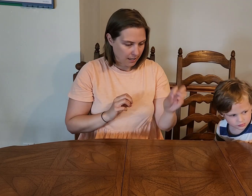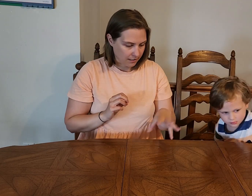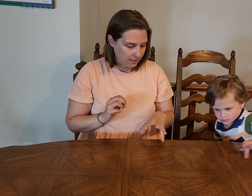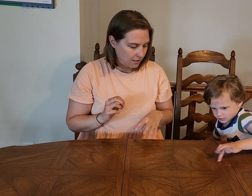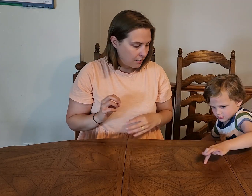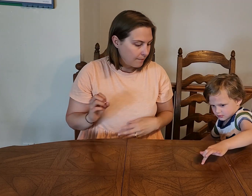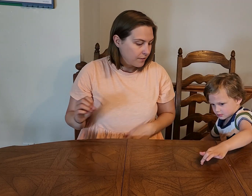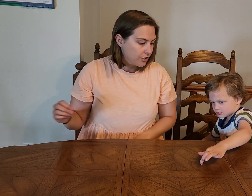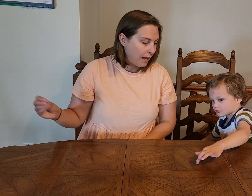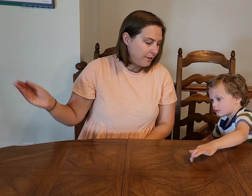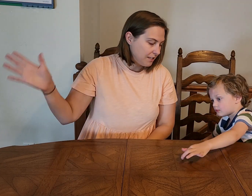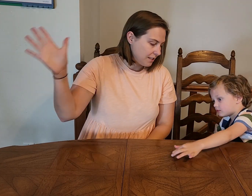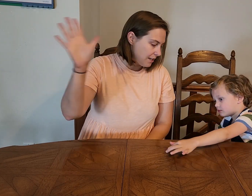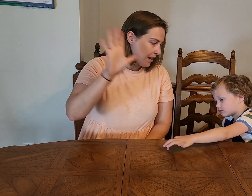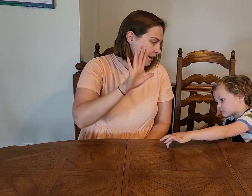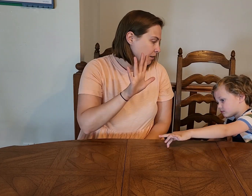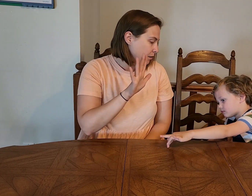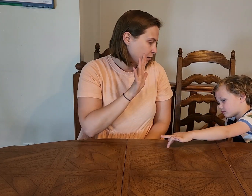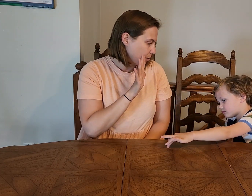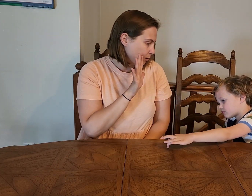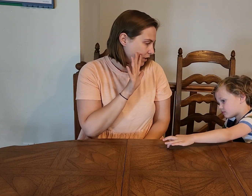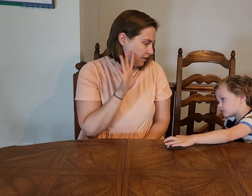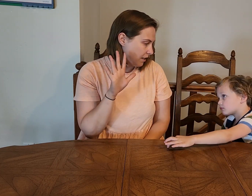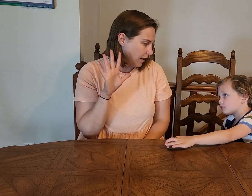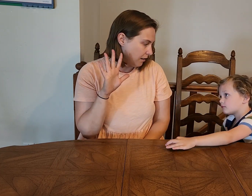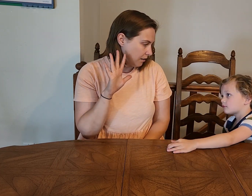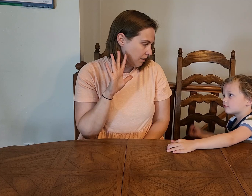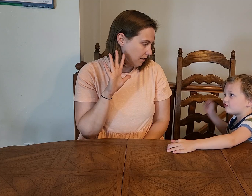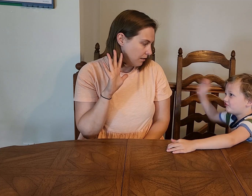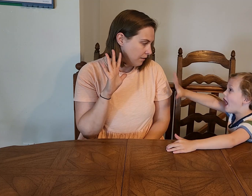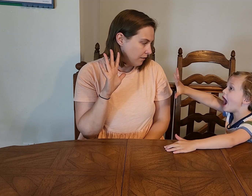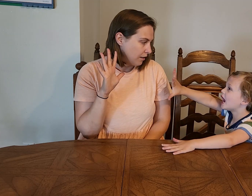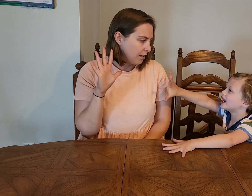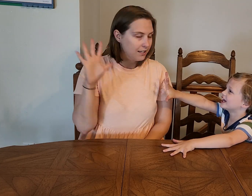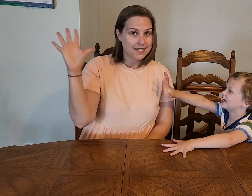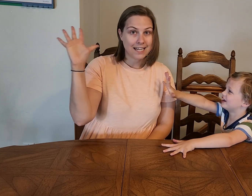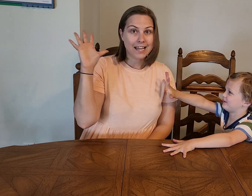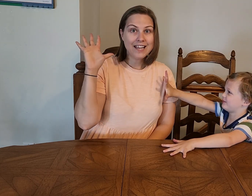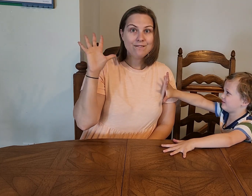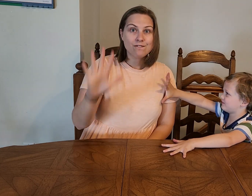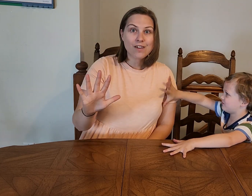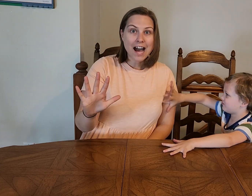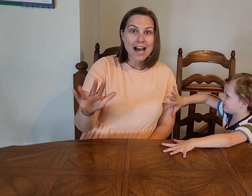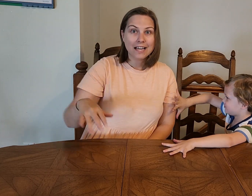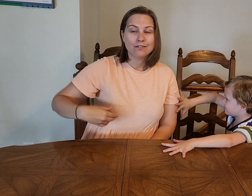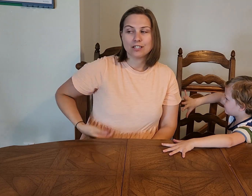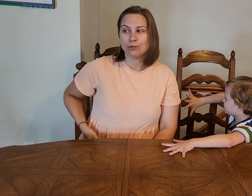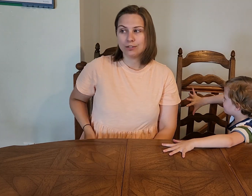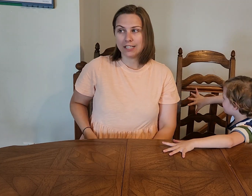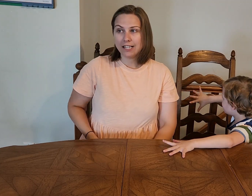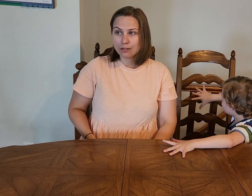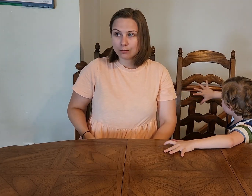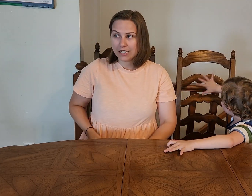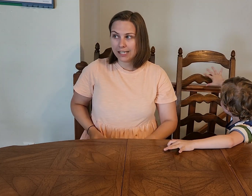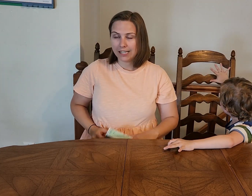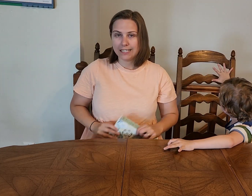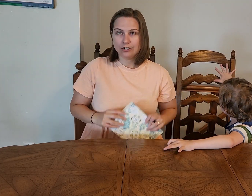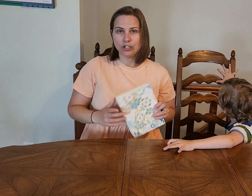space. So that means today, what is today? Five. Day five. So let's read in